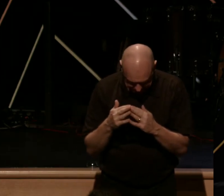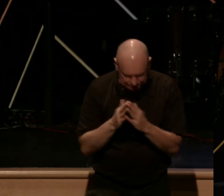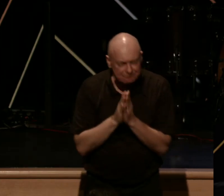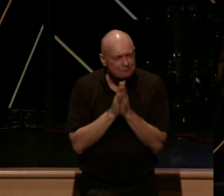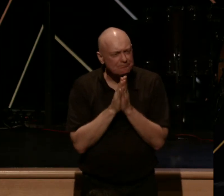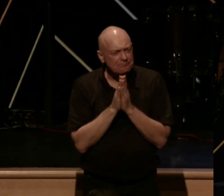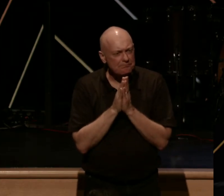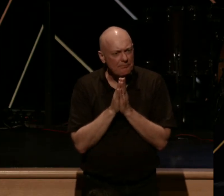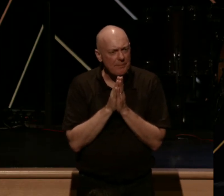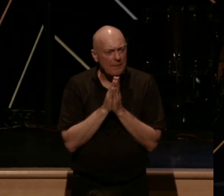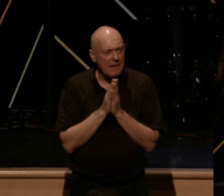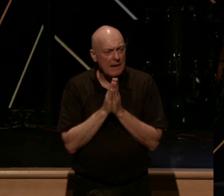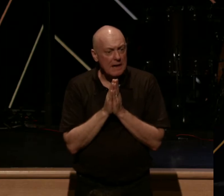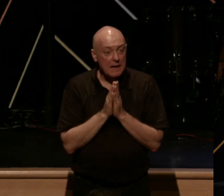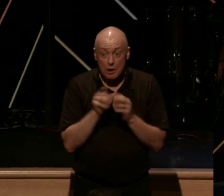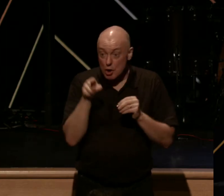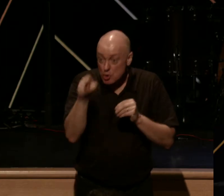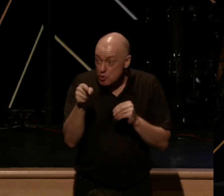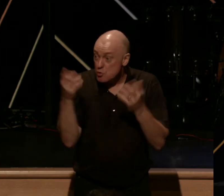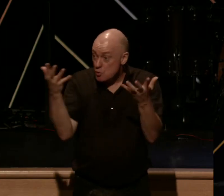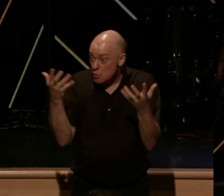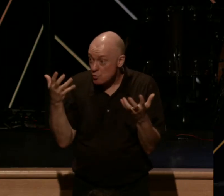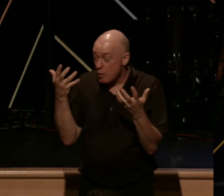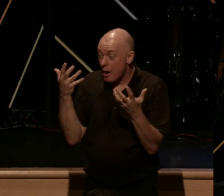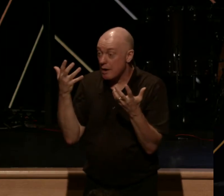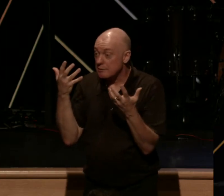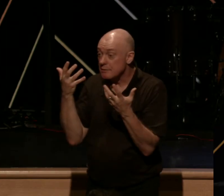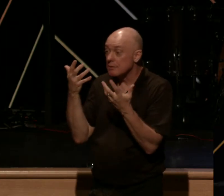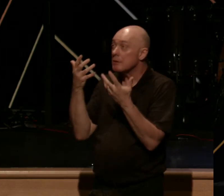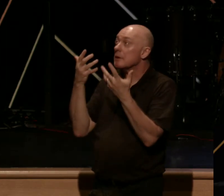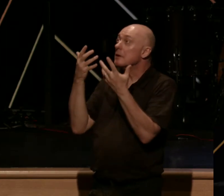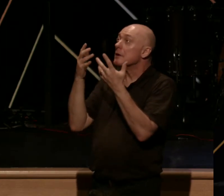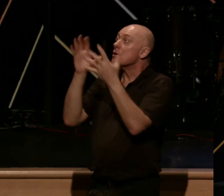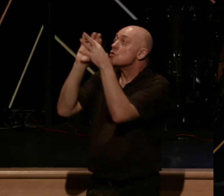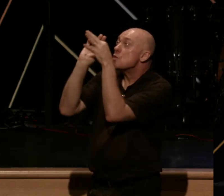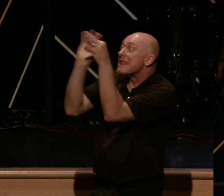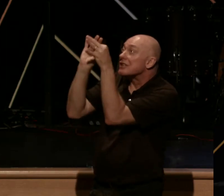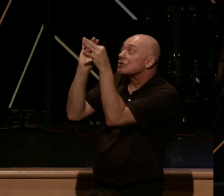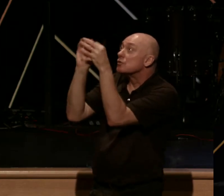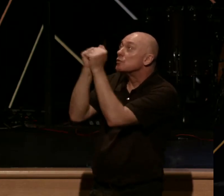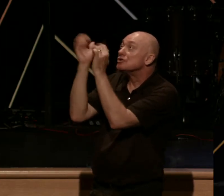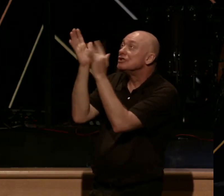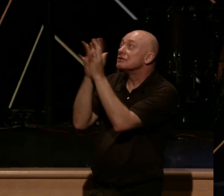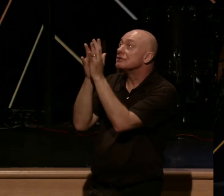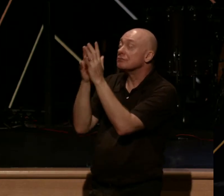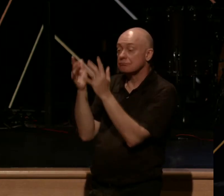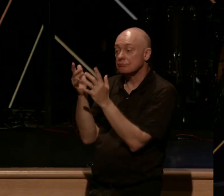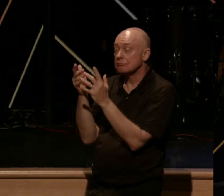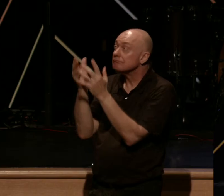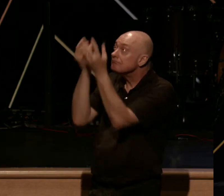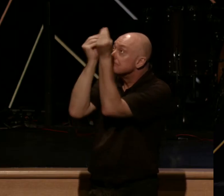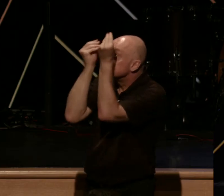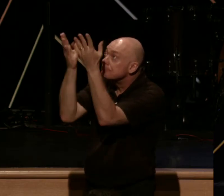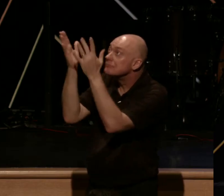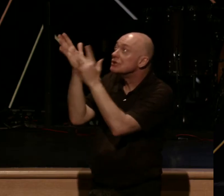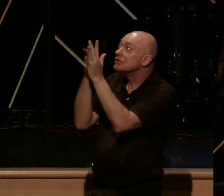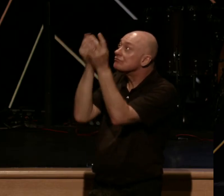And if we're going to walk on the path of obedience with Jesus Christ, seriously,